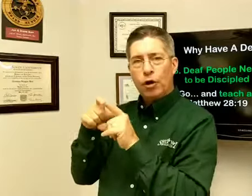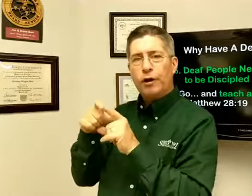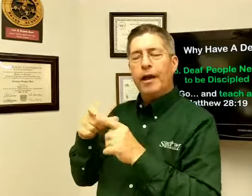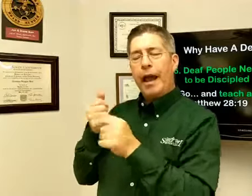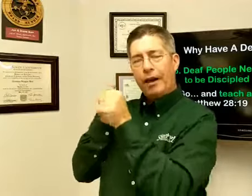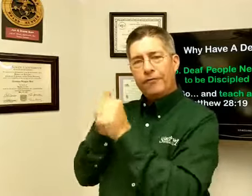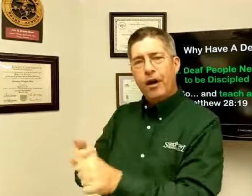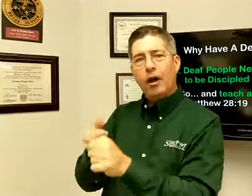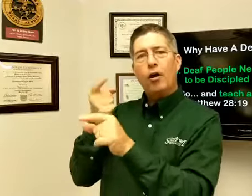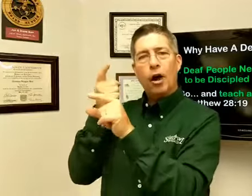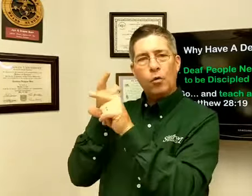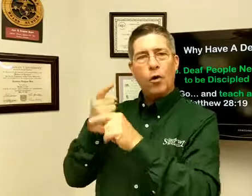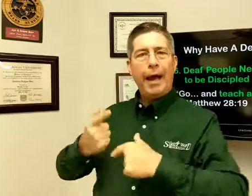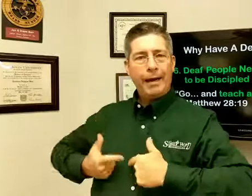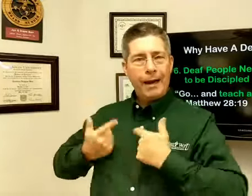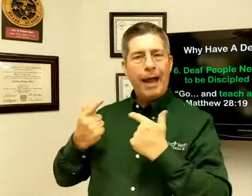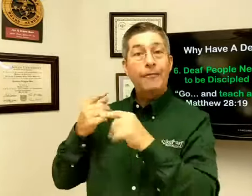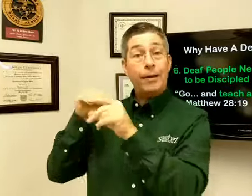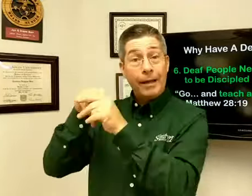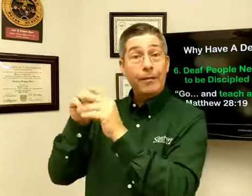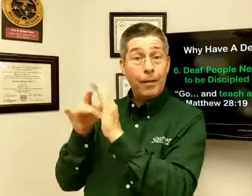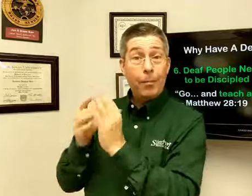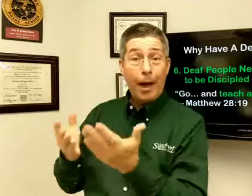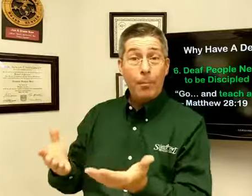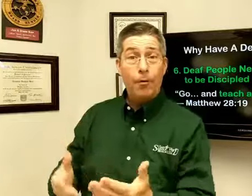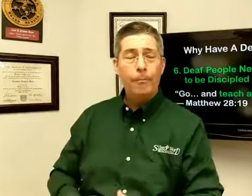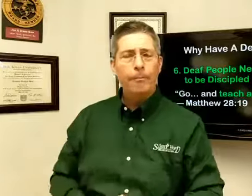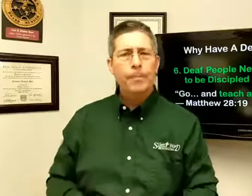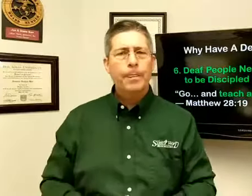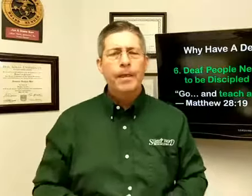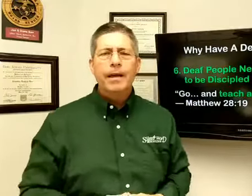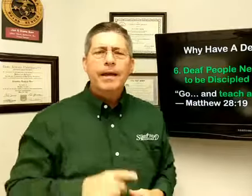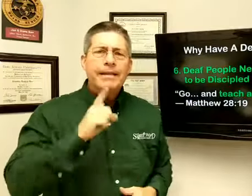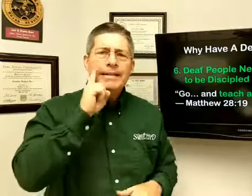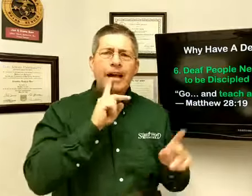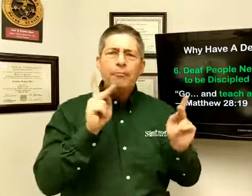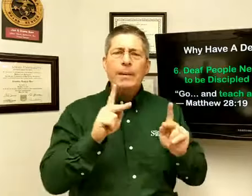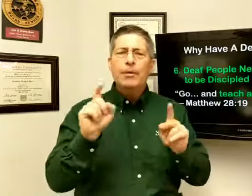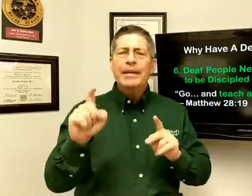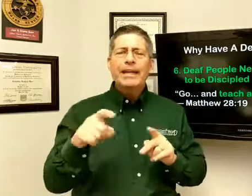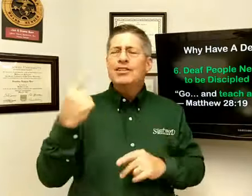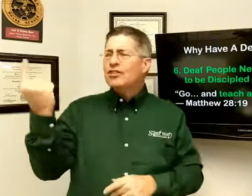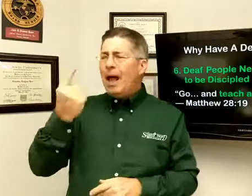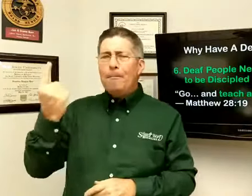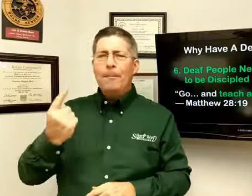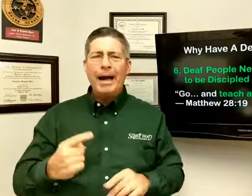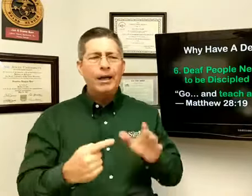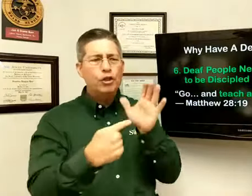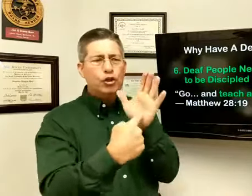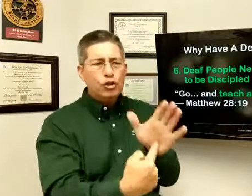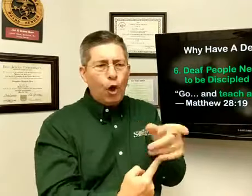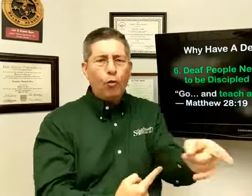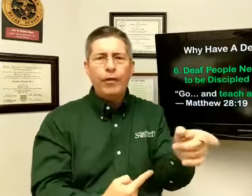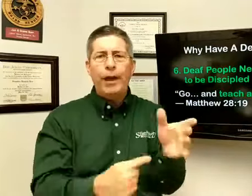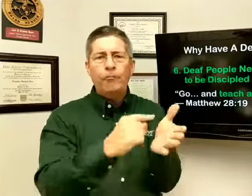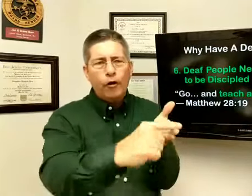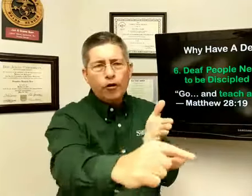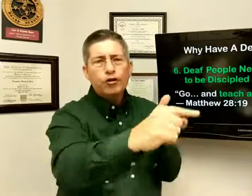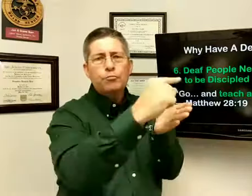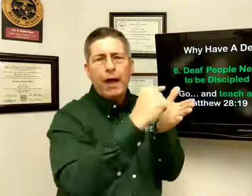and follow a right life in the Bible. Deaf people need somebody to show them, verse by